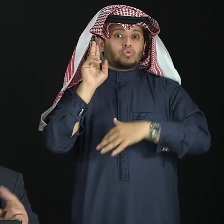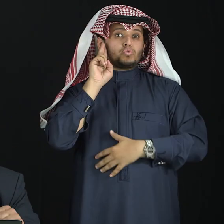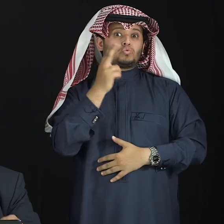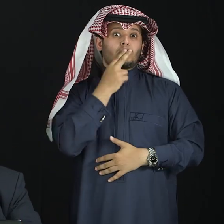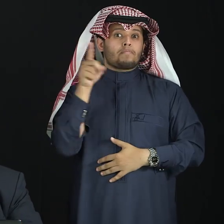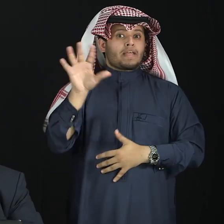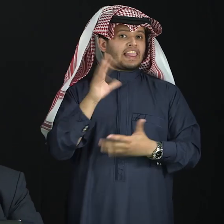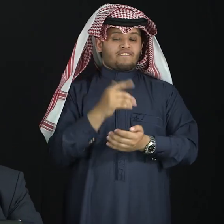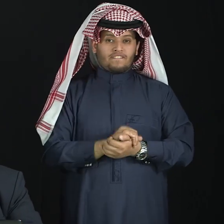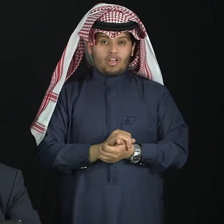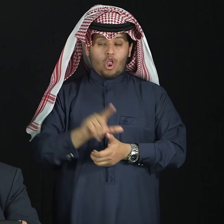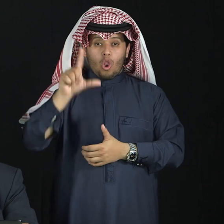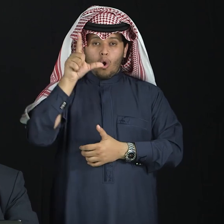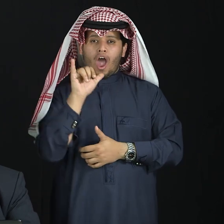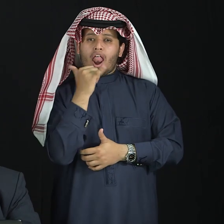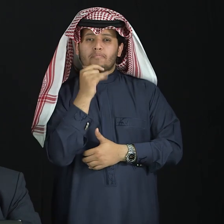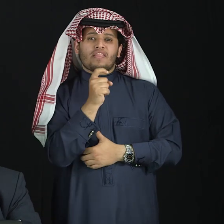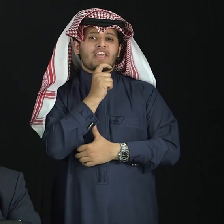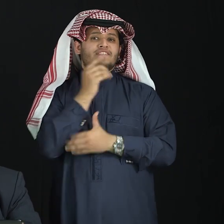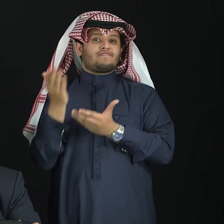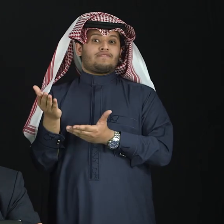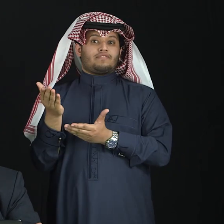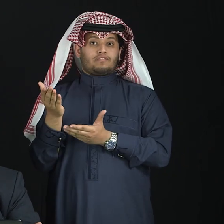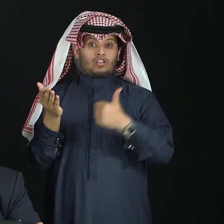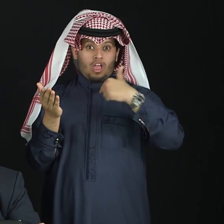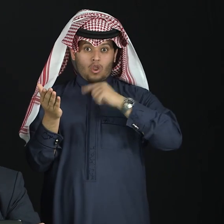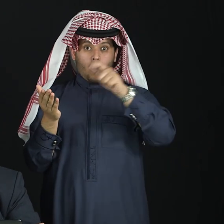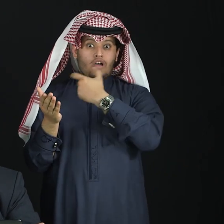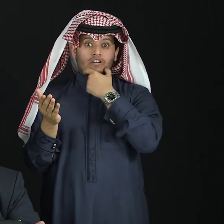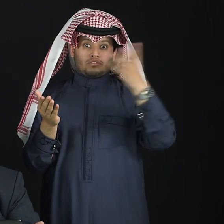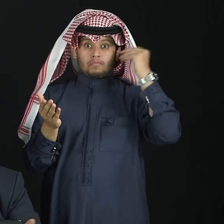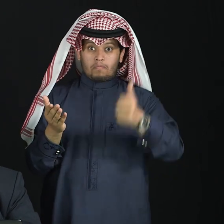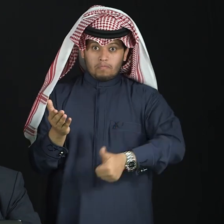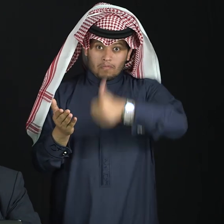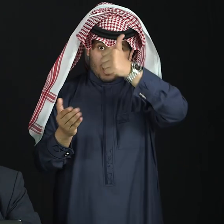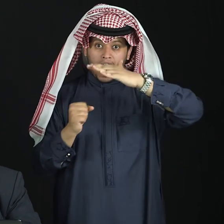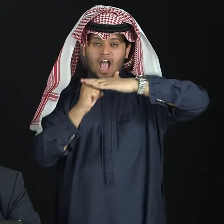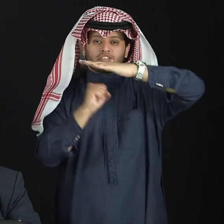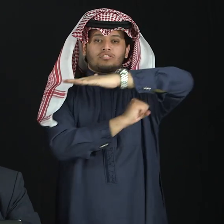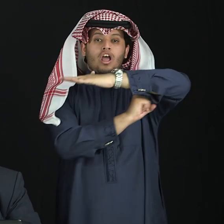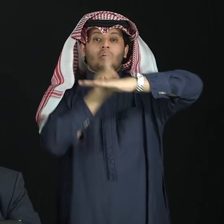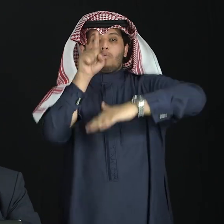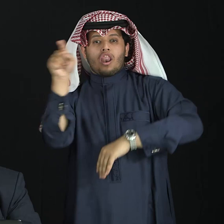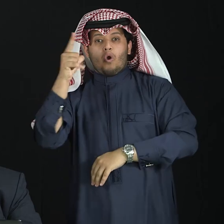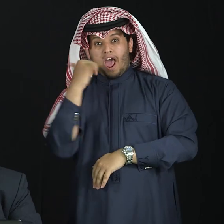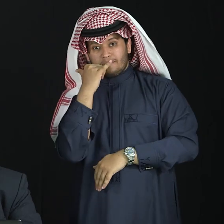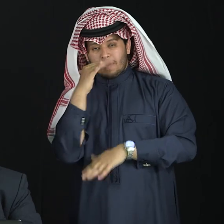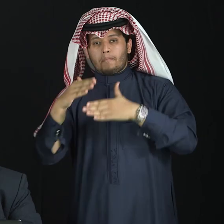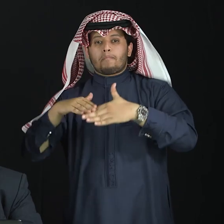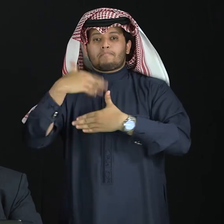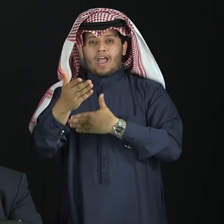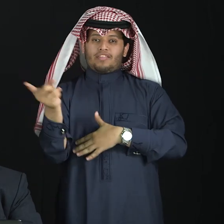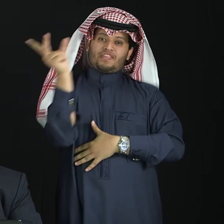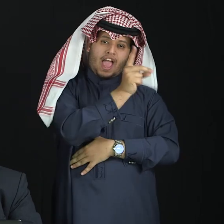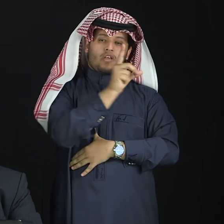a second language, is going to be easy for him. And this is, in fact, alas, not available for the deaf students.